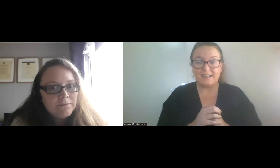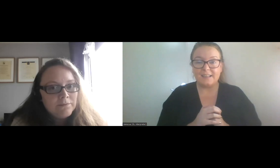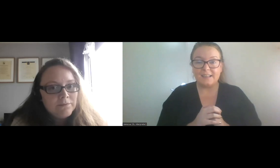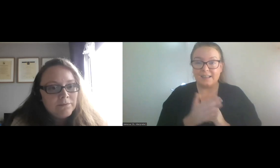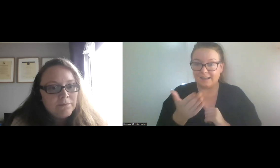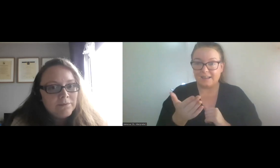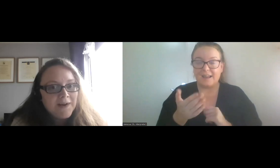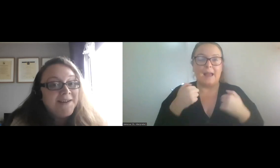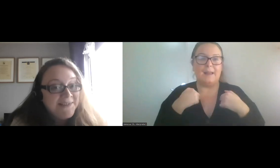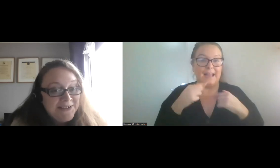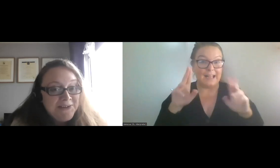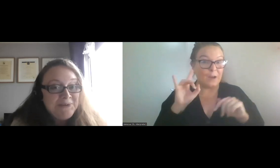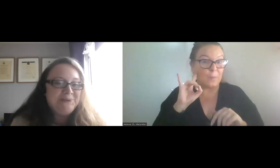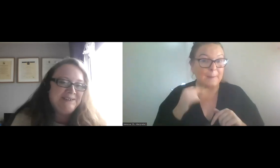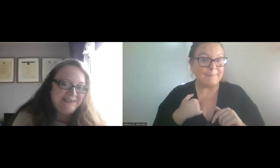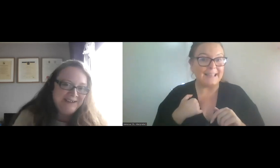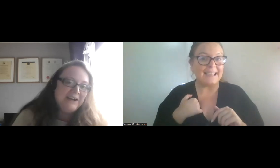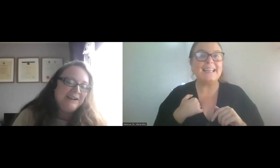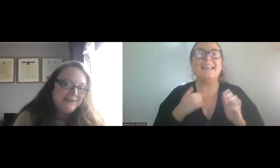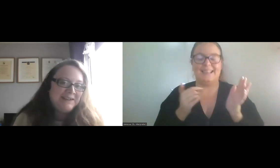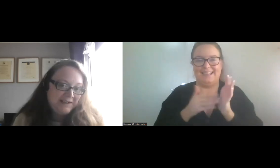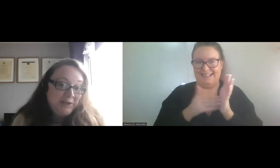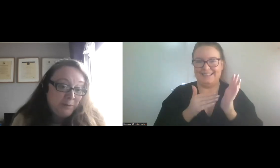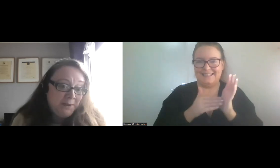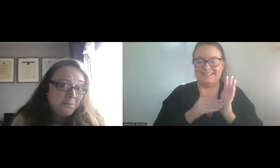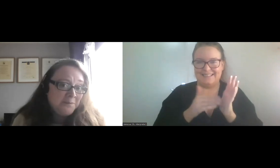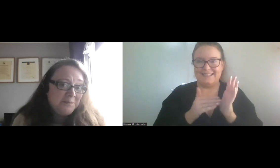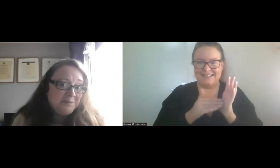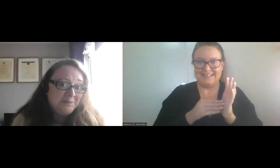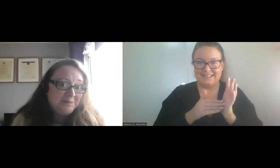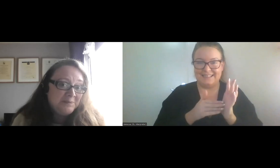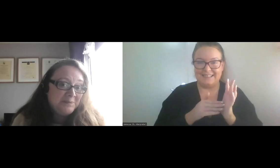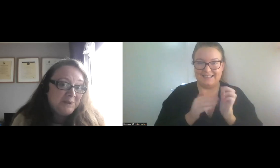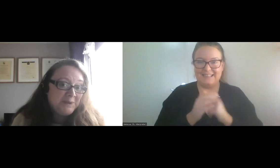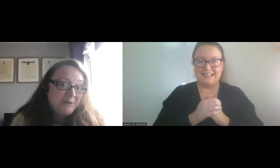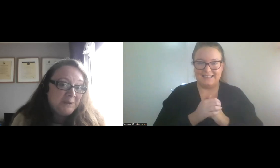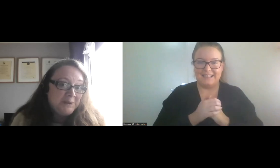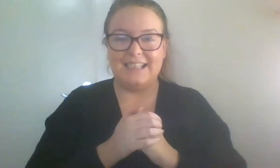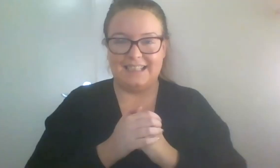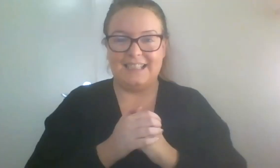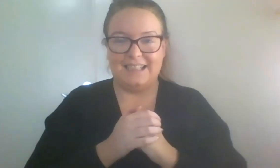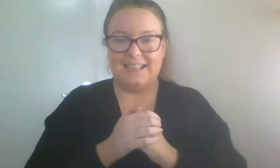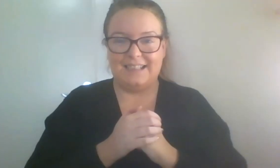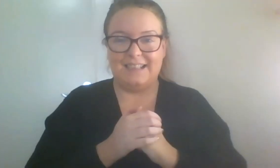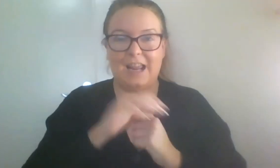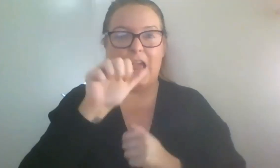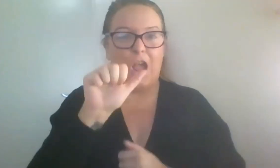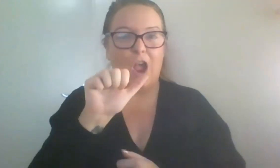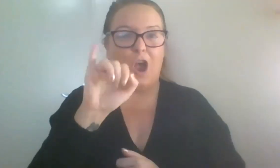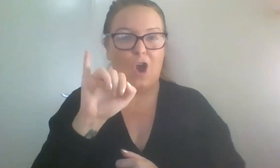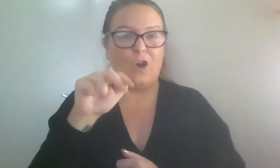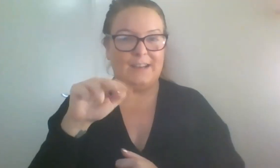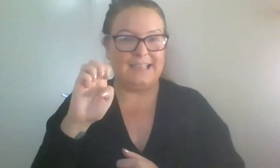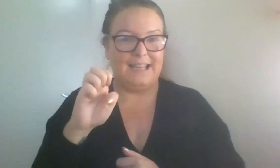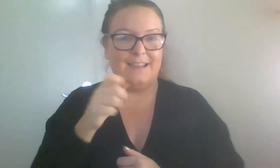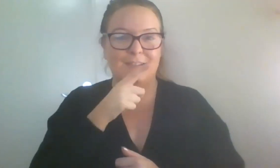Can you hear me? I can hear you, Anya. Can you hear me? Yeah, but you went down for a